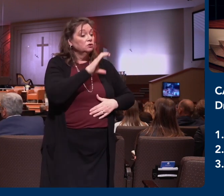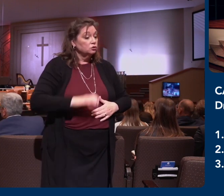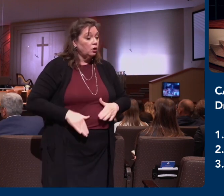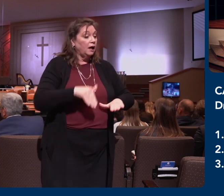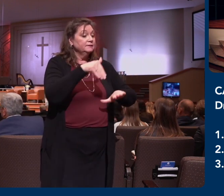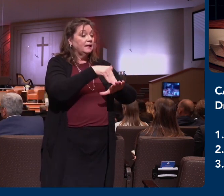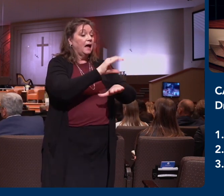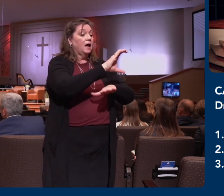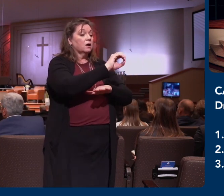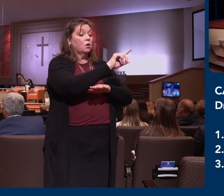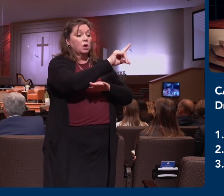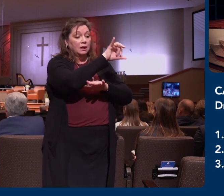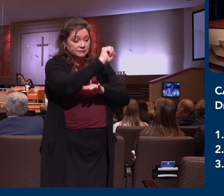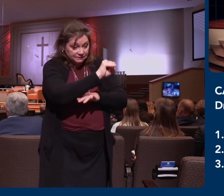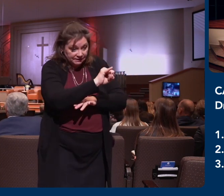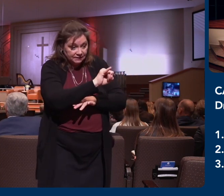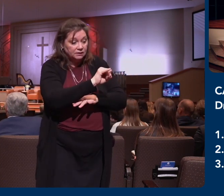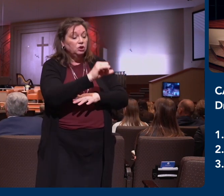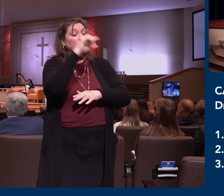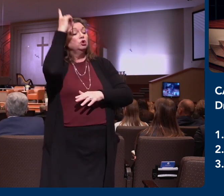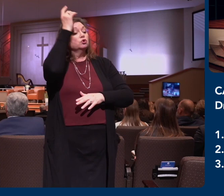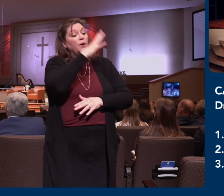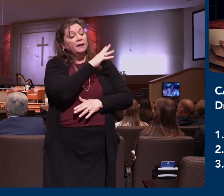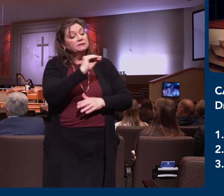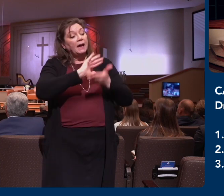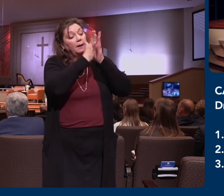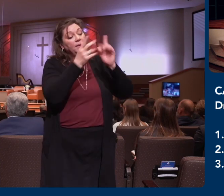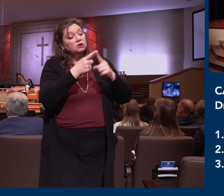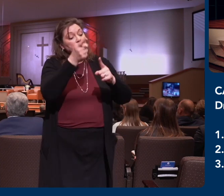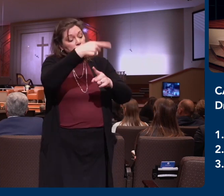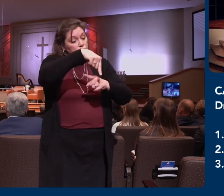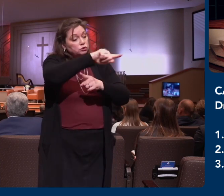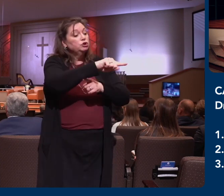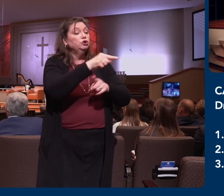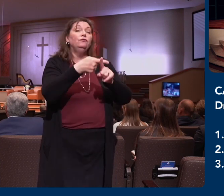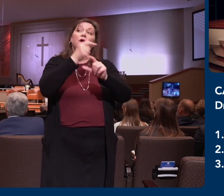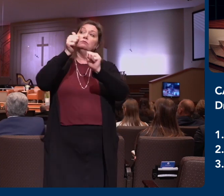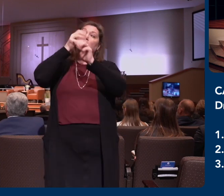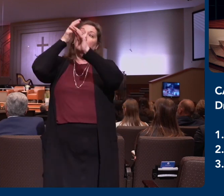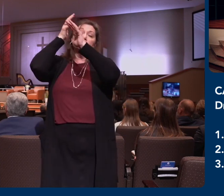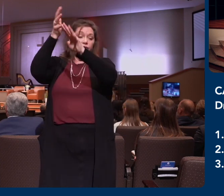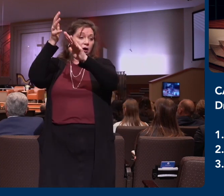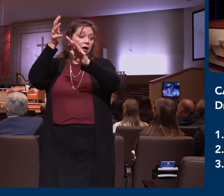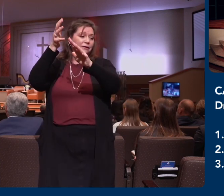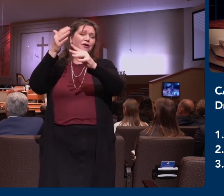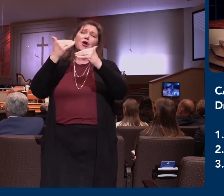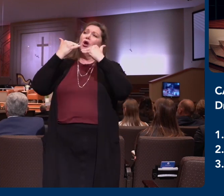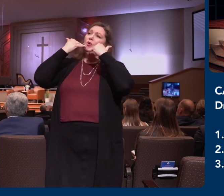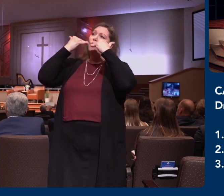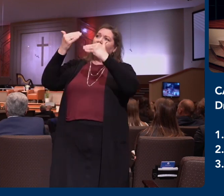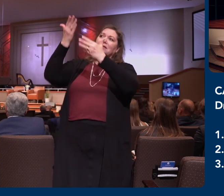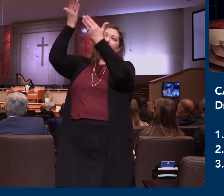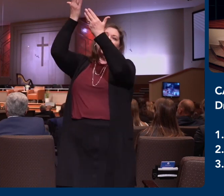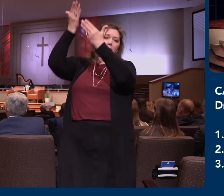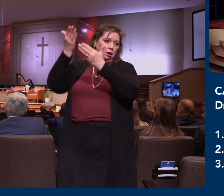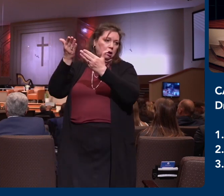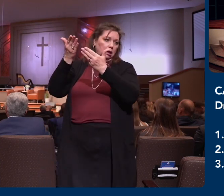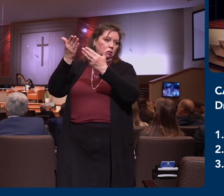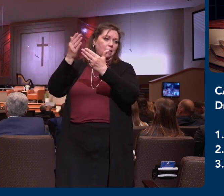unto you and peace from God our Father and the Lord Jesus Christ. We give thanks to God and the Father of our Lord Jesus Christ, praying